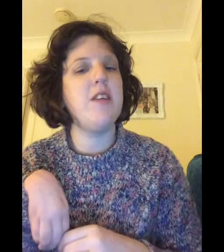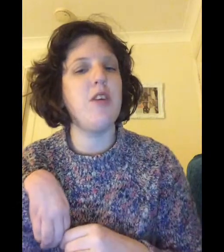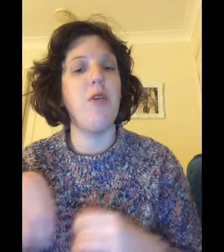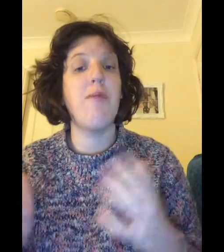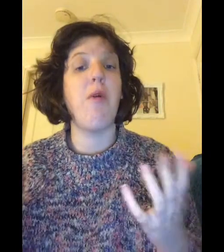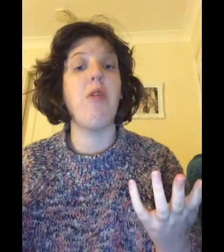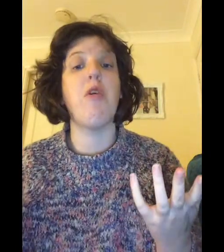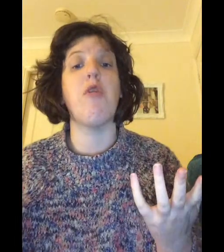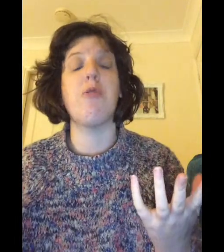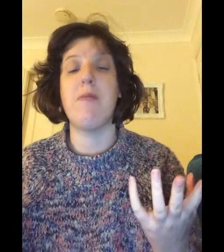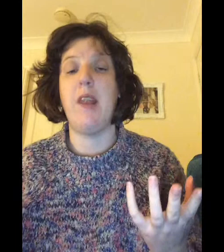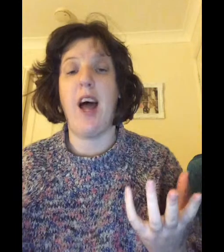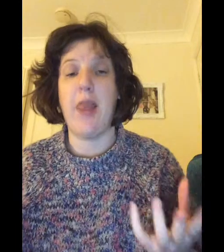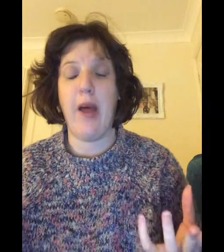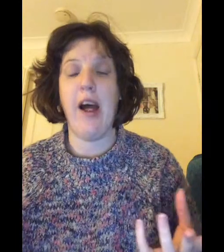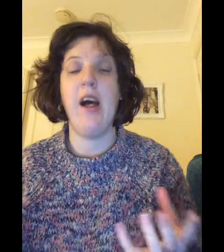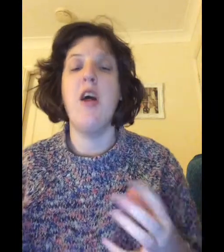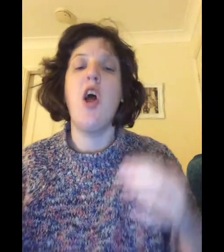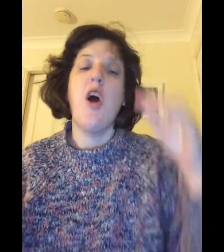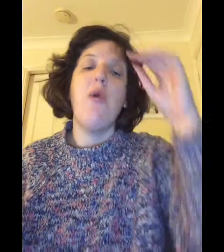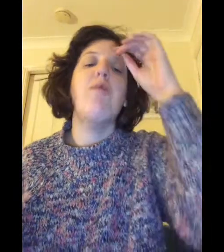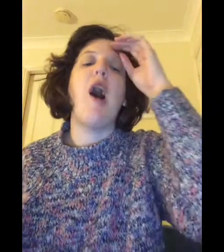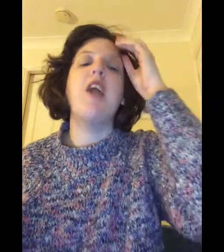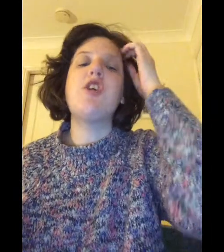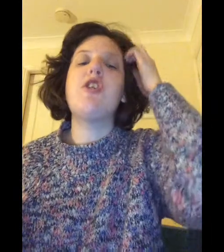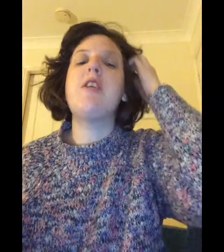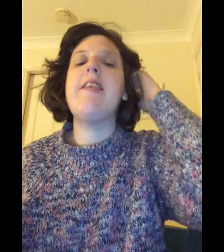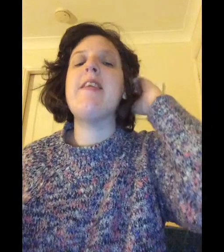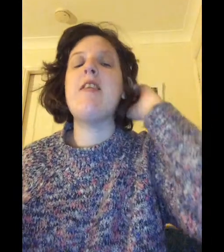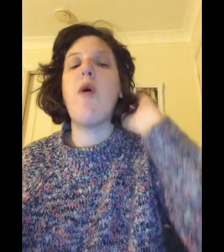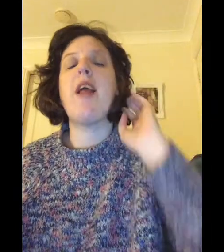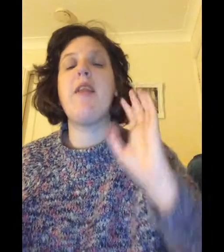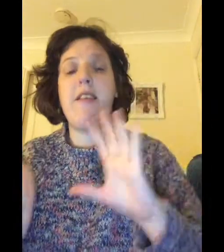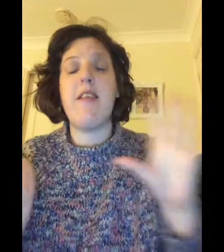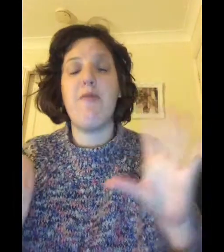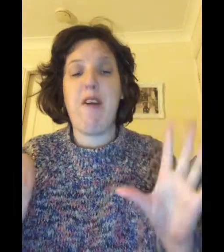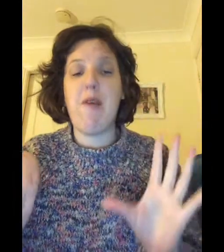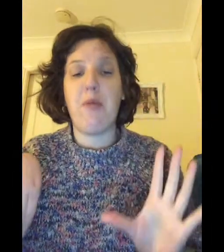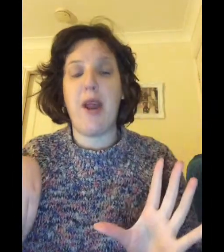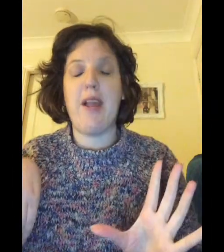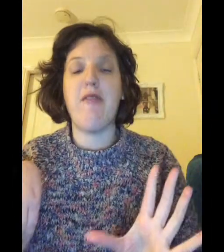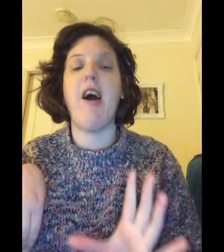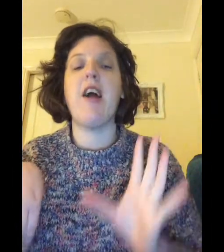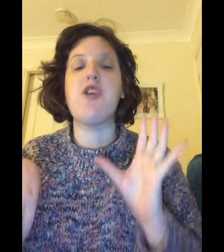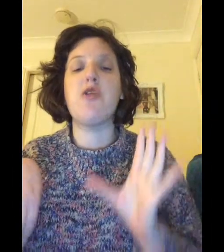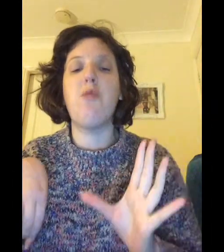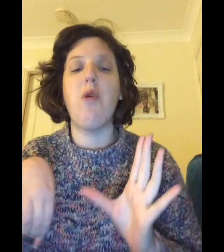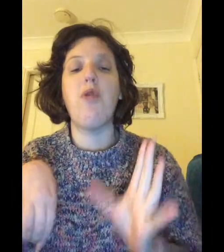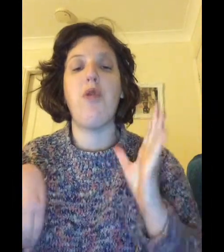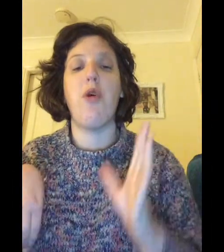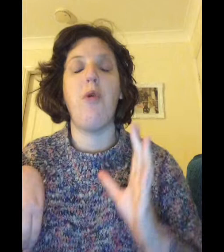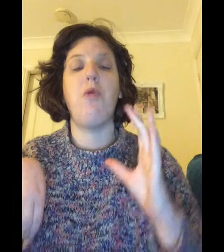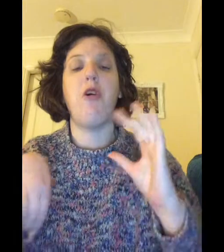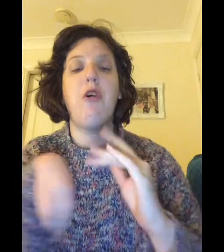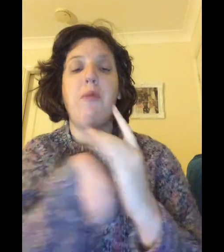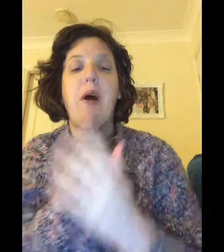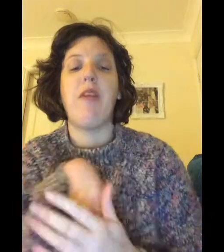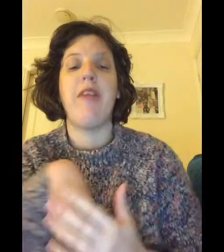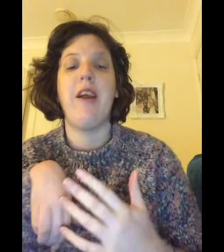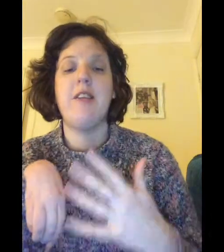or a month or something like that but i just this is quick this is very brief i just want to talk about the things